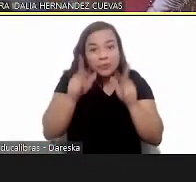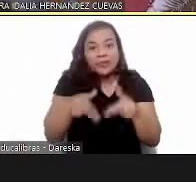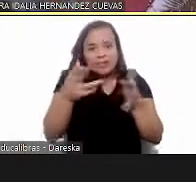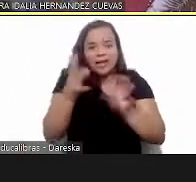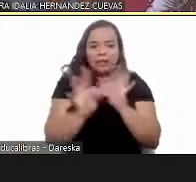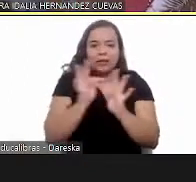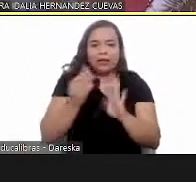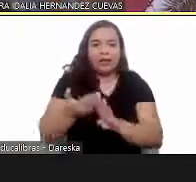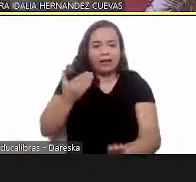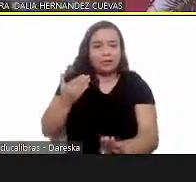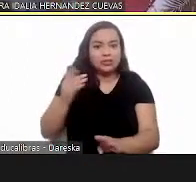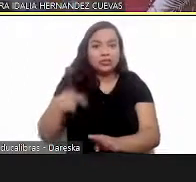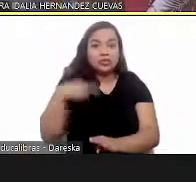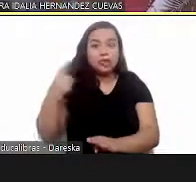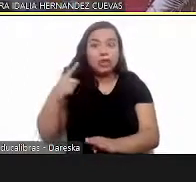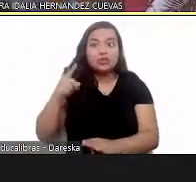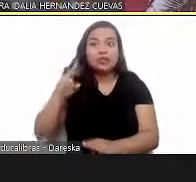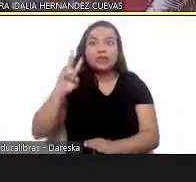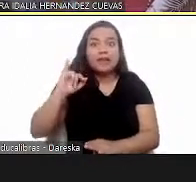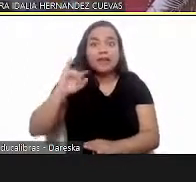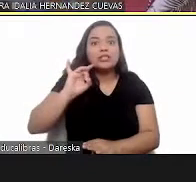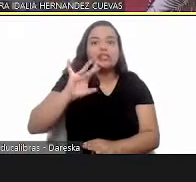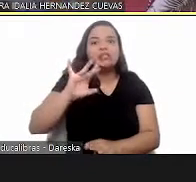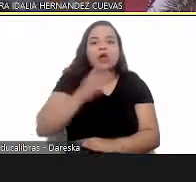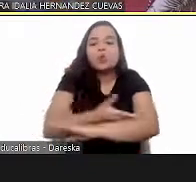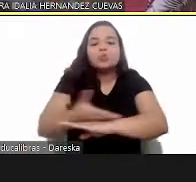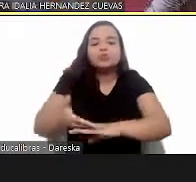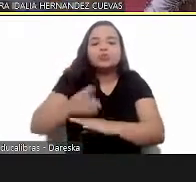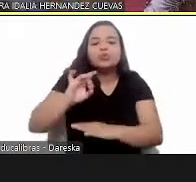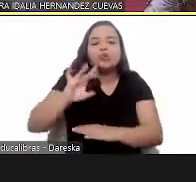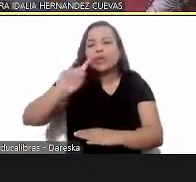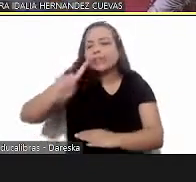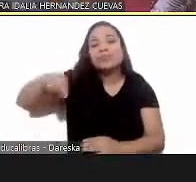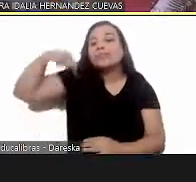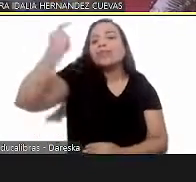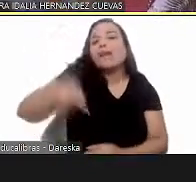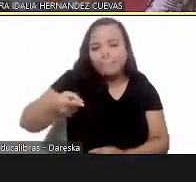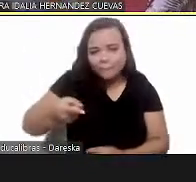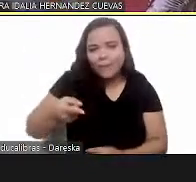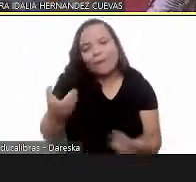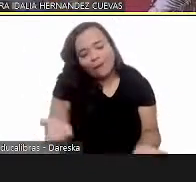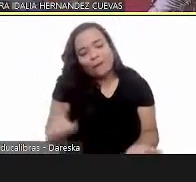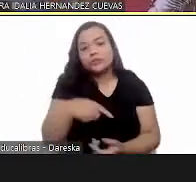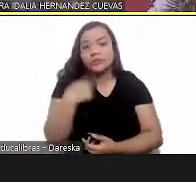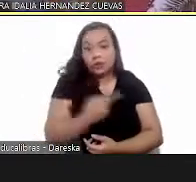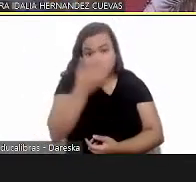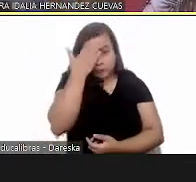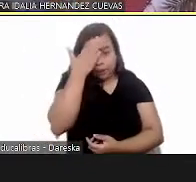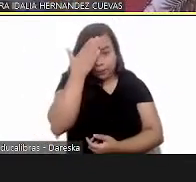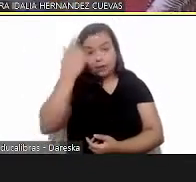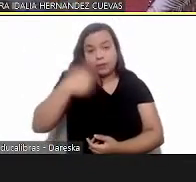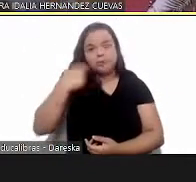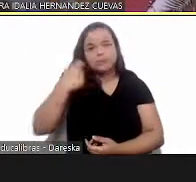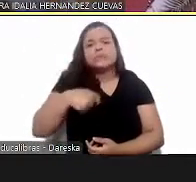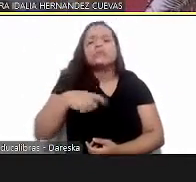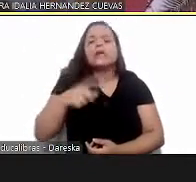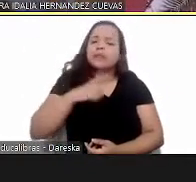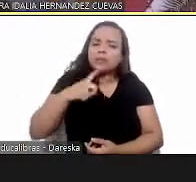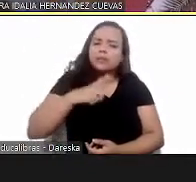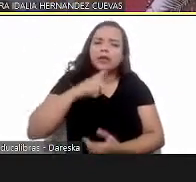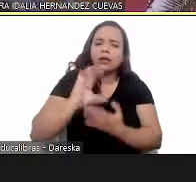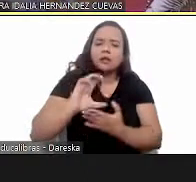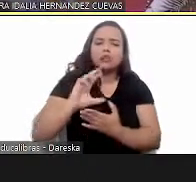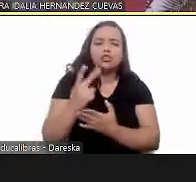blood when we have a family member who's ill how are going to determine to know that we have chagas